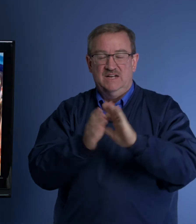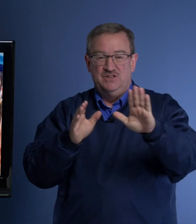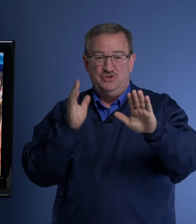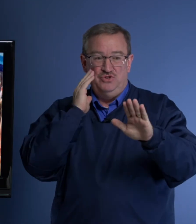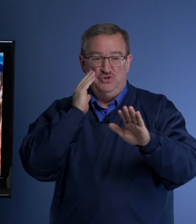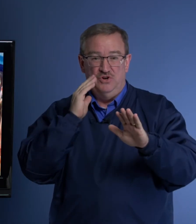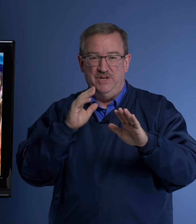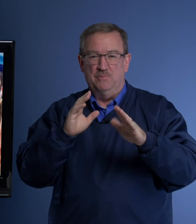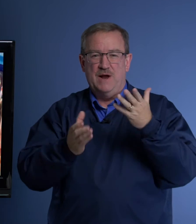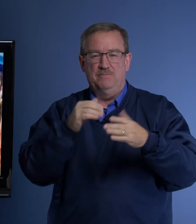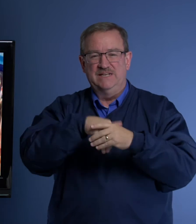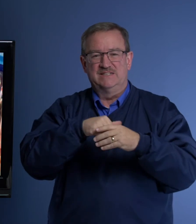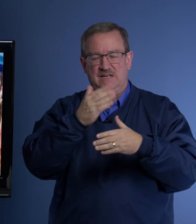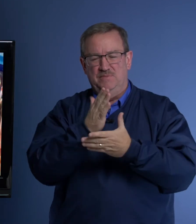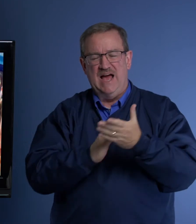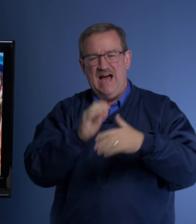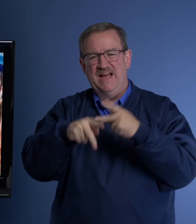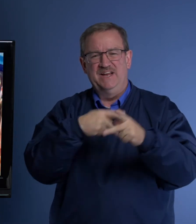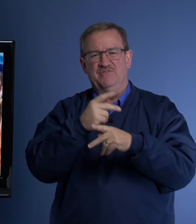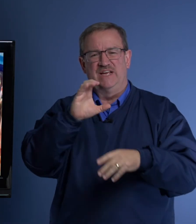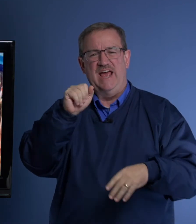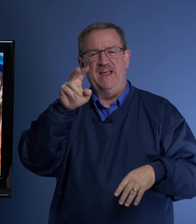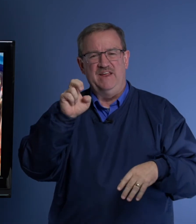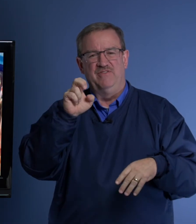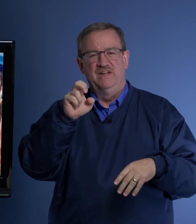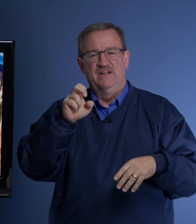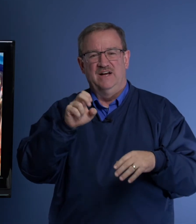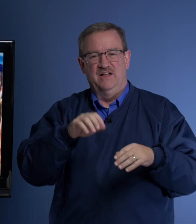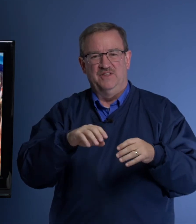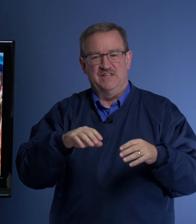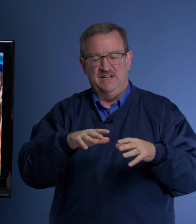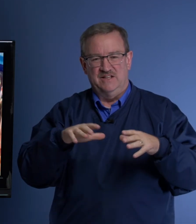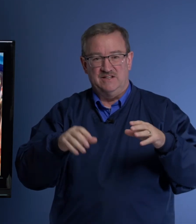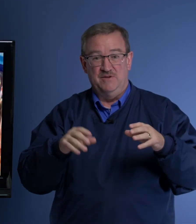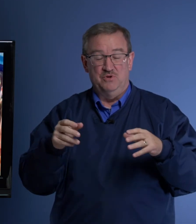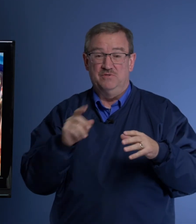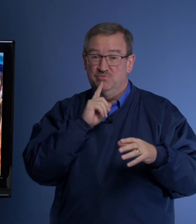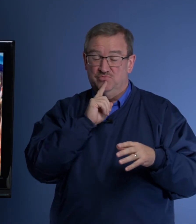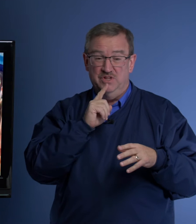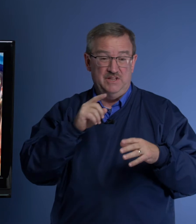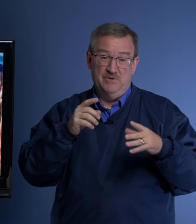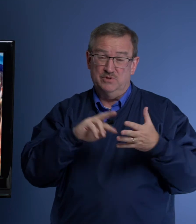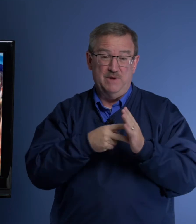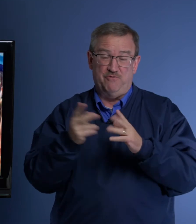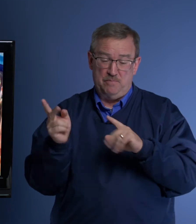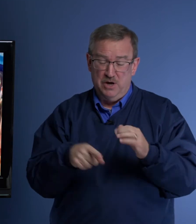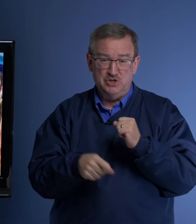You know, they were probably in some kind of a cave that they that they would really it was meant for punishment.